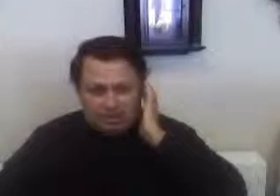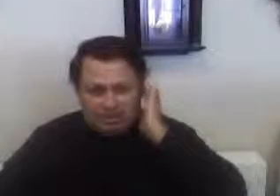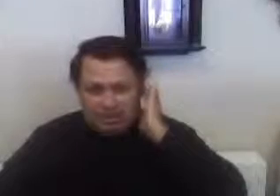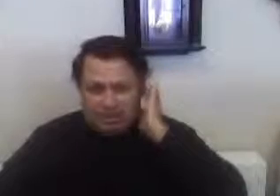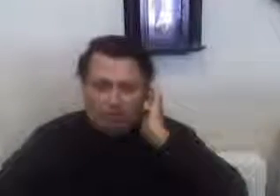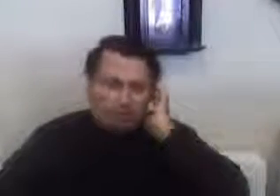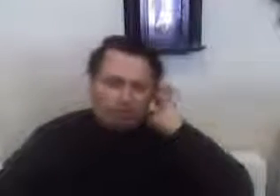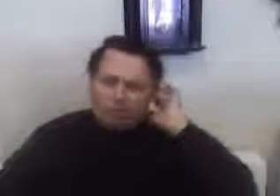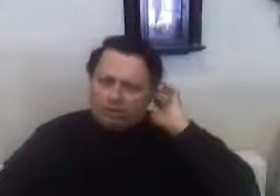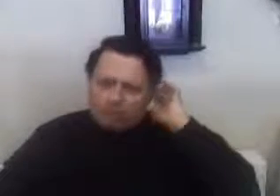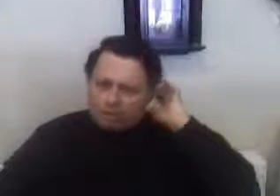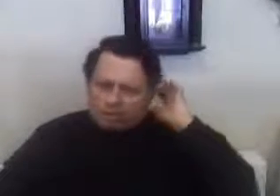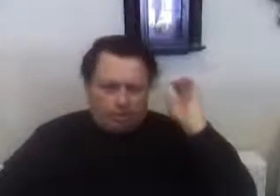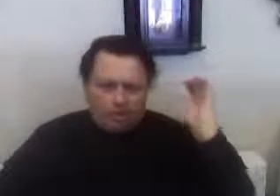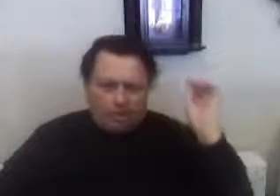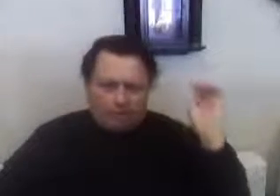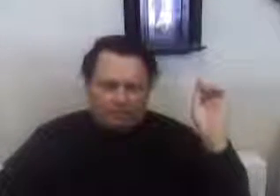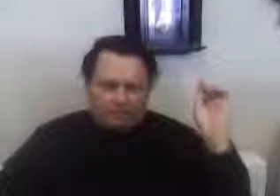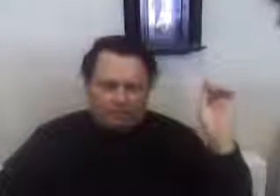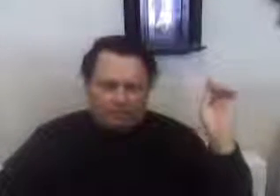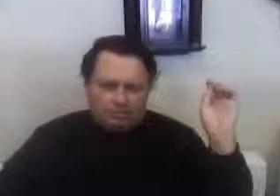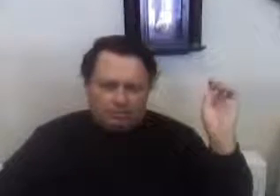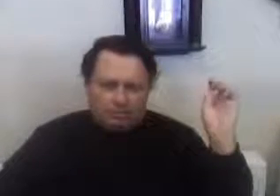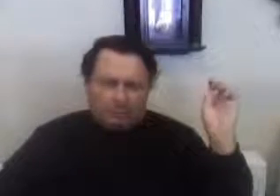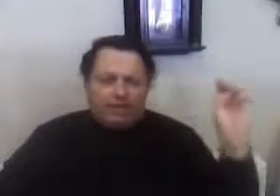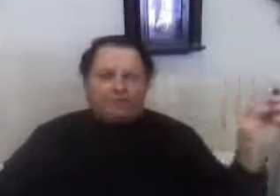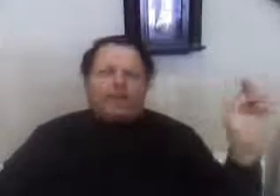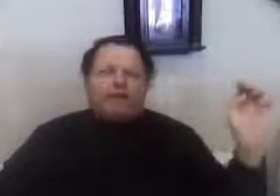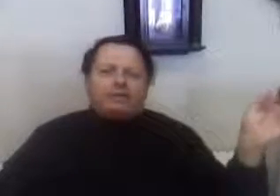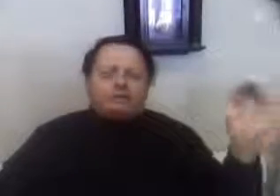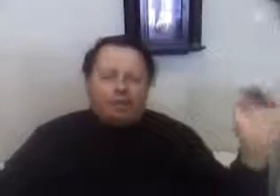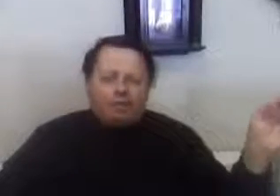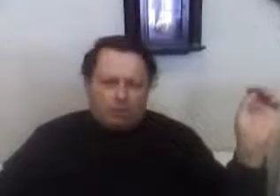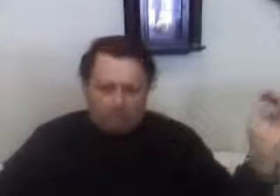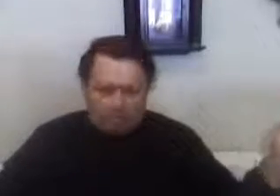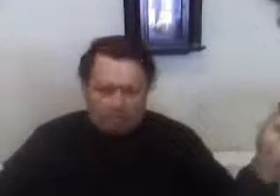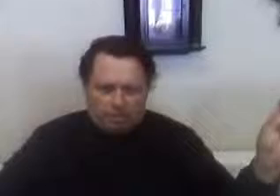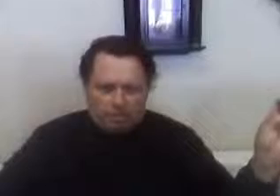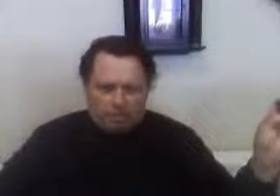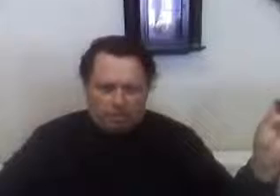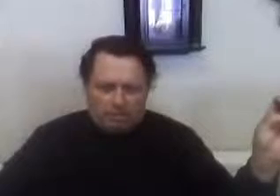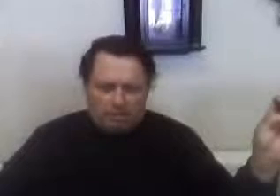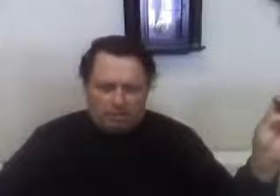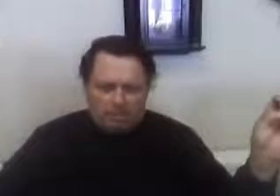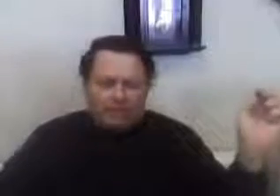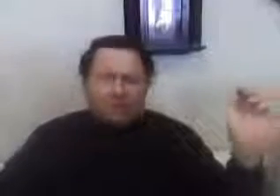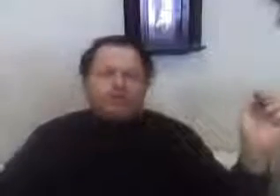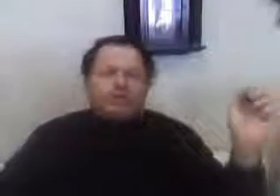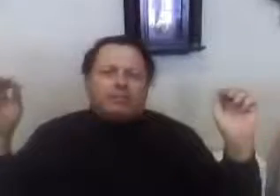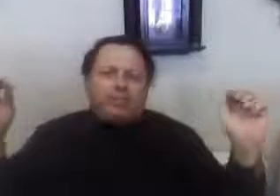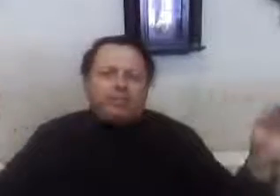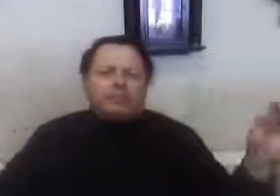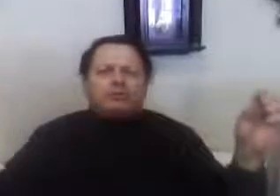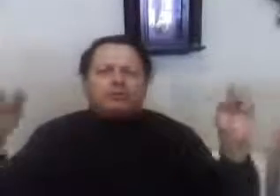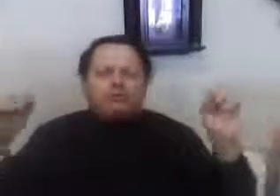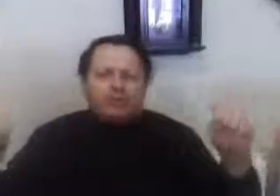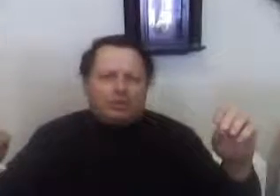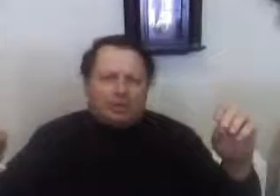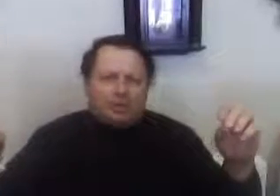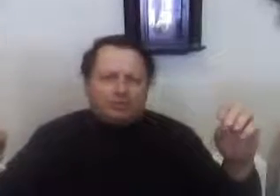And unions, of course, disagree with that. But everyone has the right to work. It's up to the people to realize